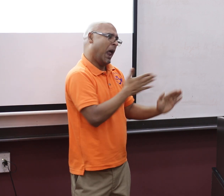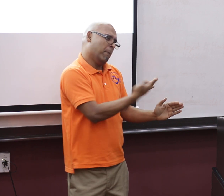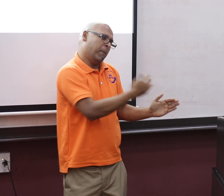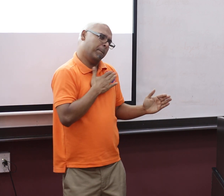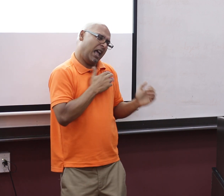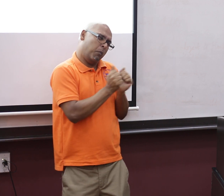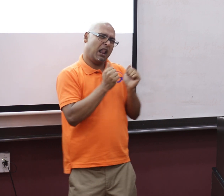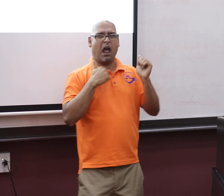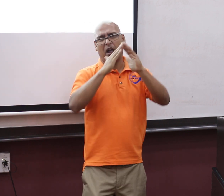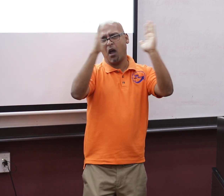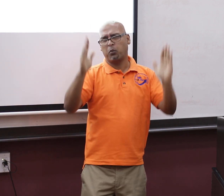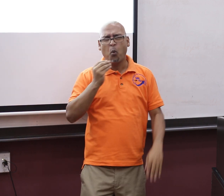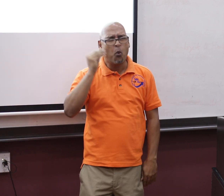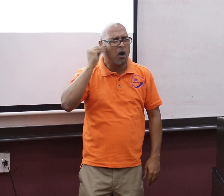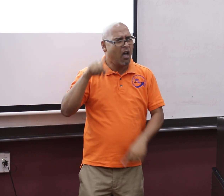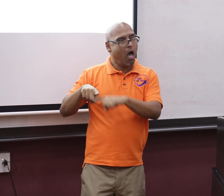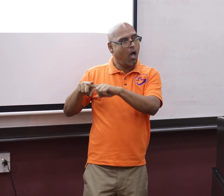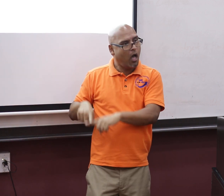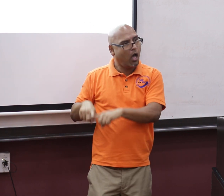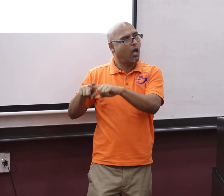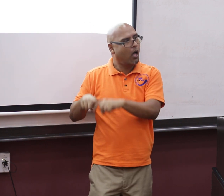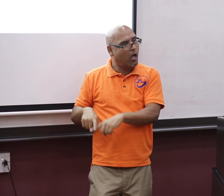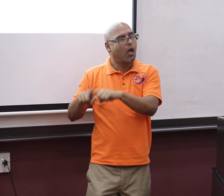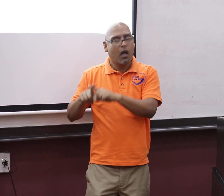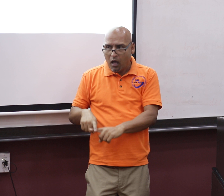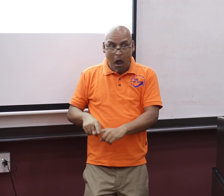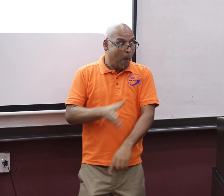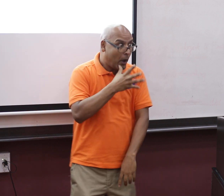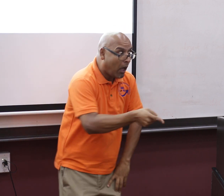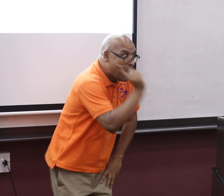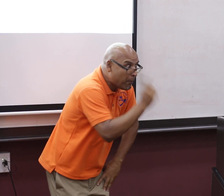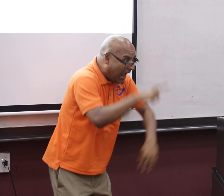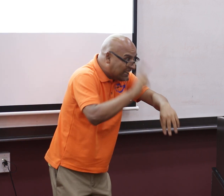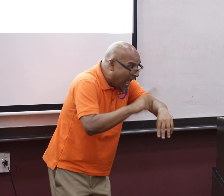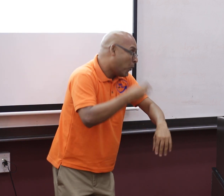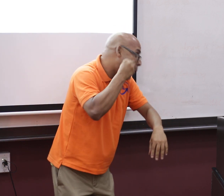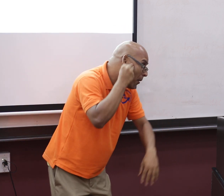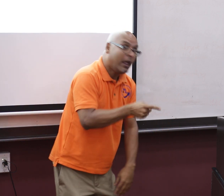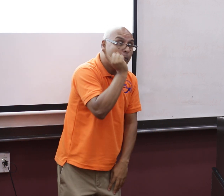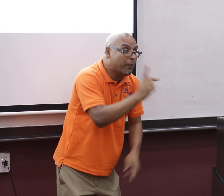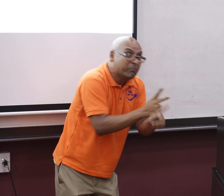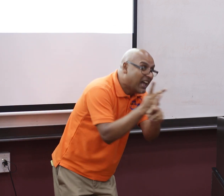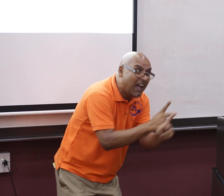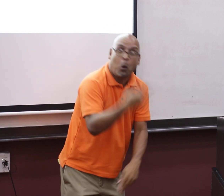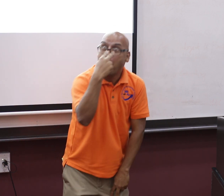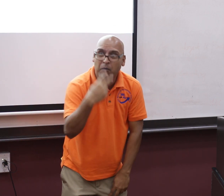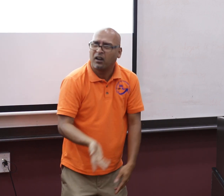We've had in the past a situation where parents think that their children can't be independent, and they'd better stay home. They can't get married. They can't go out late. They